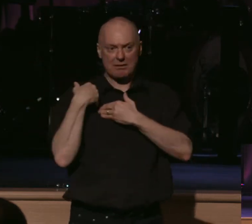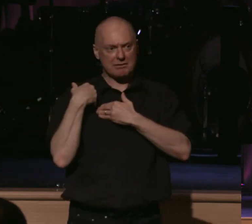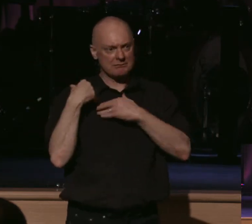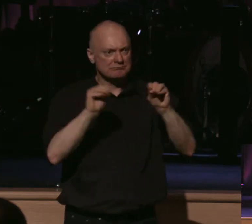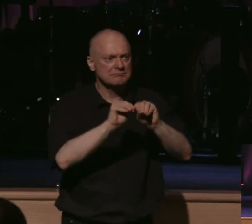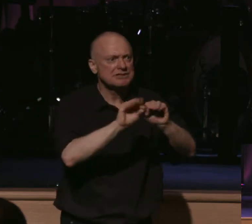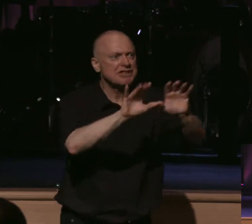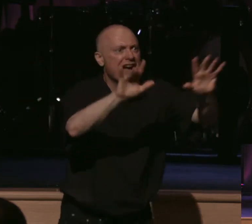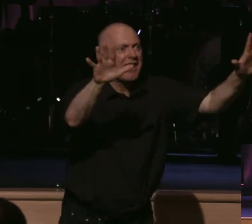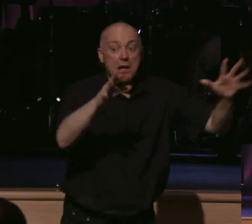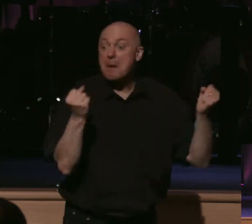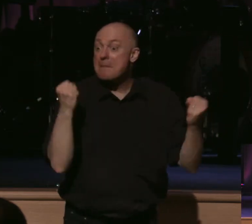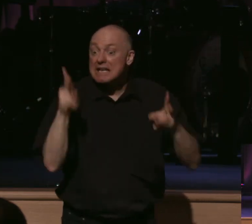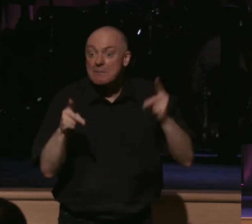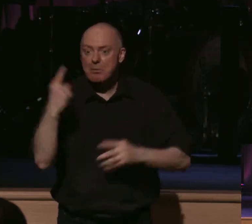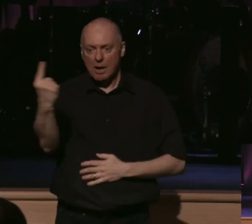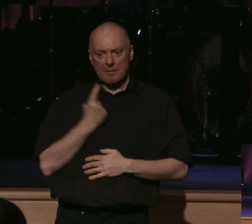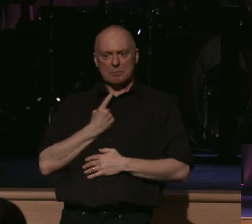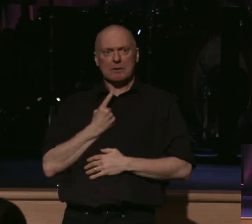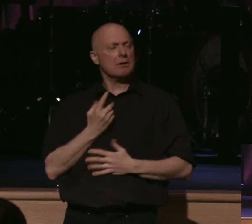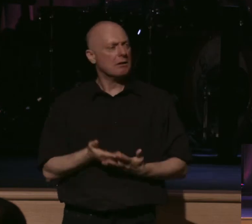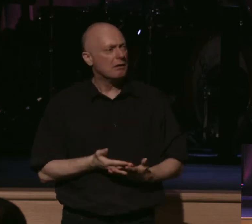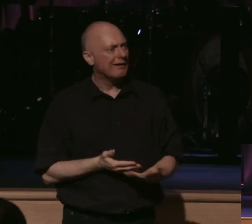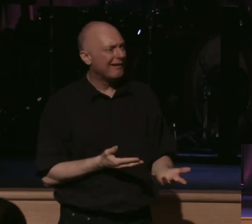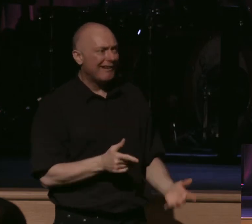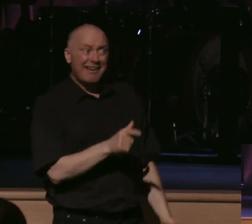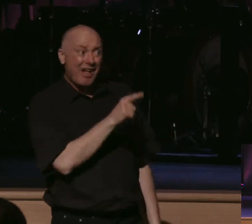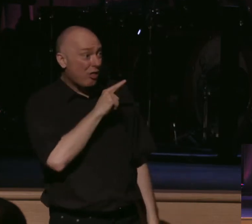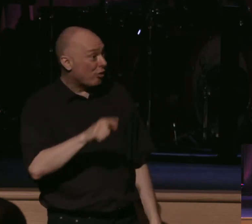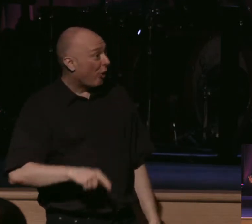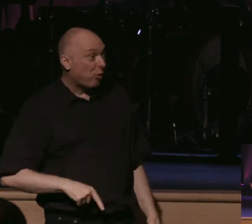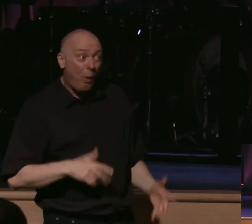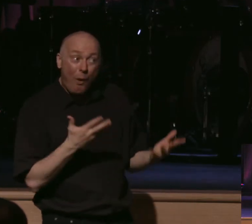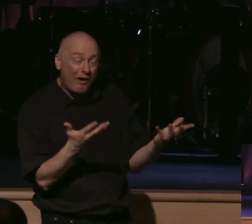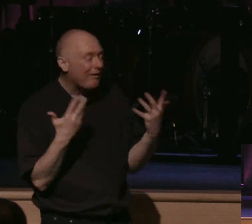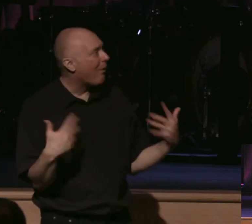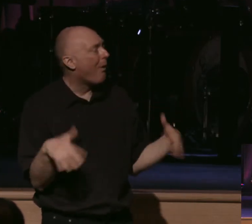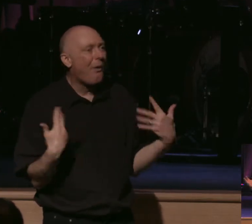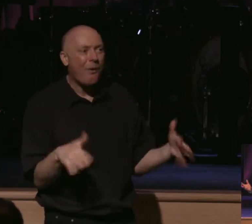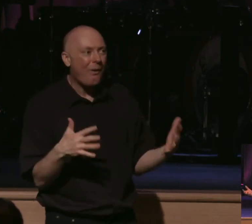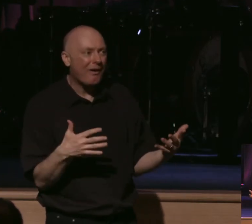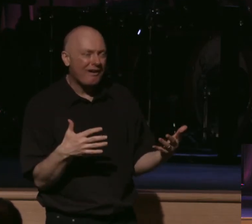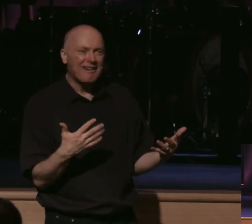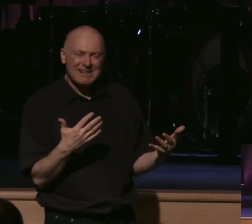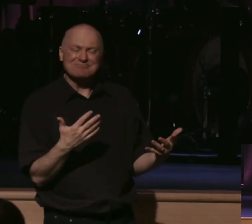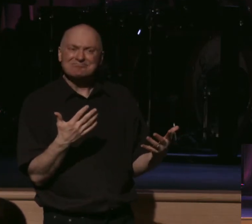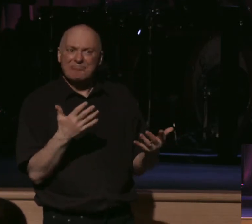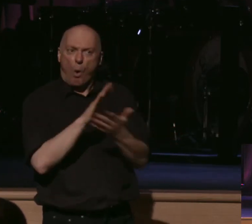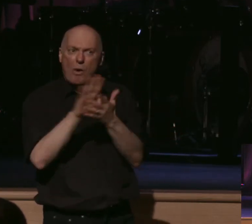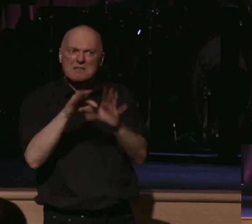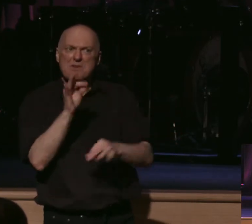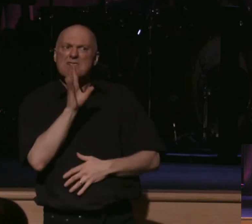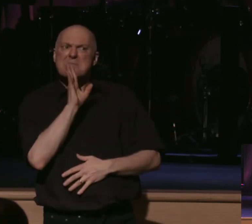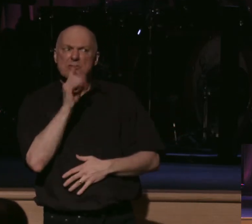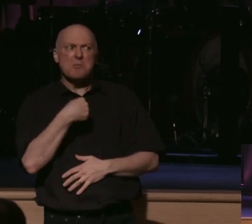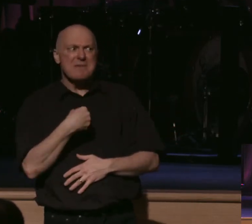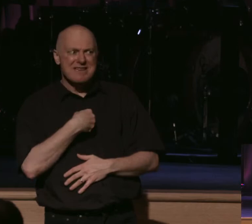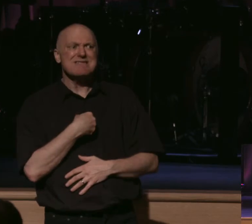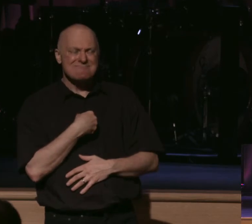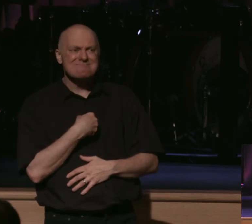encouraged this this week. Many people have come up to me and said, you know, the Lord and the truth of his word, the conviction by his Holy Spirit, has brought me to a place.